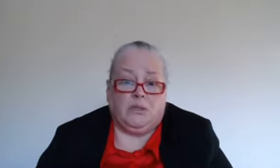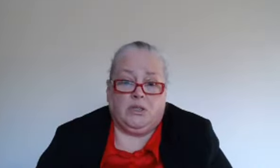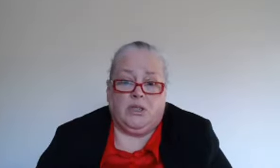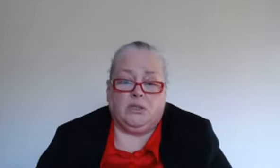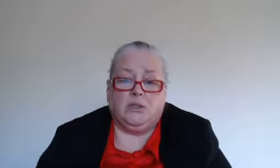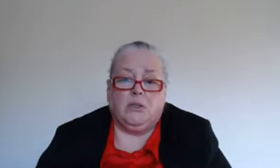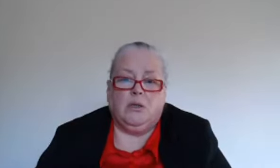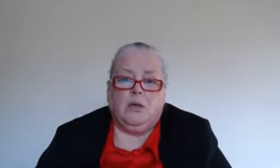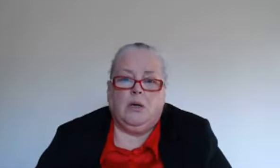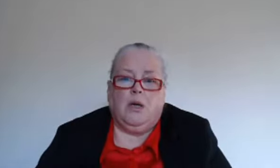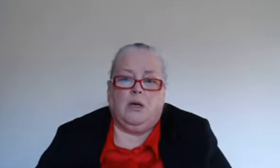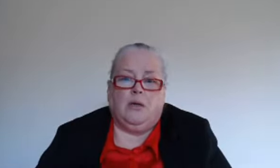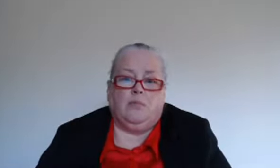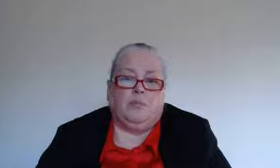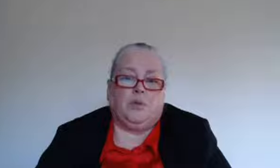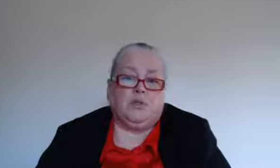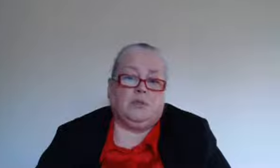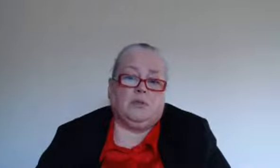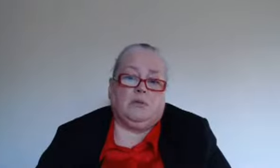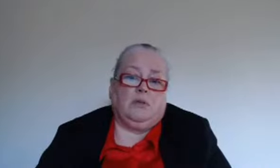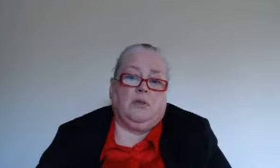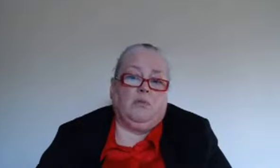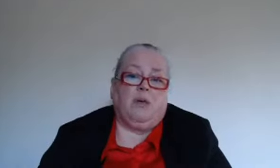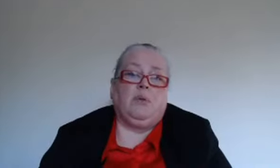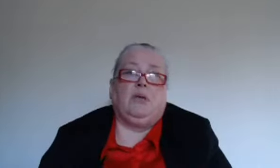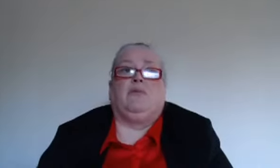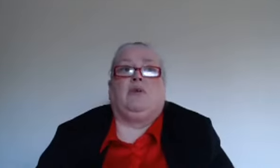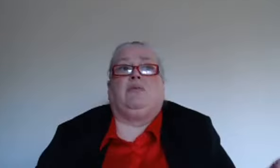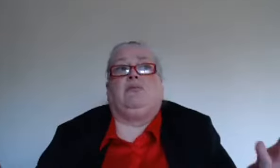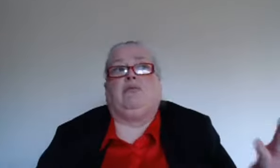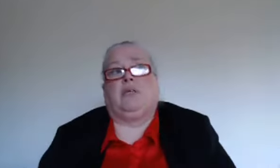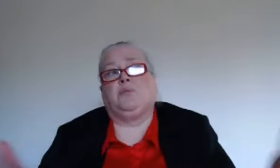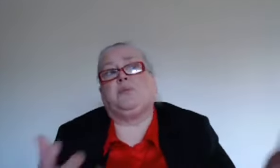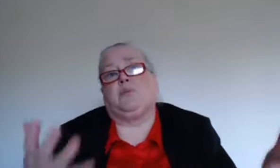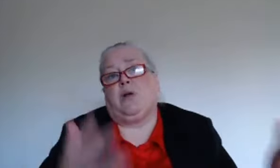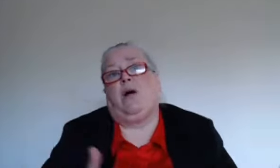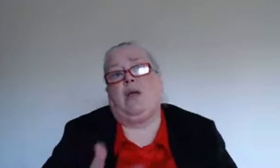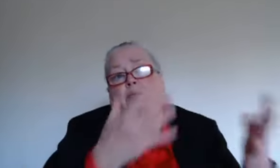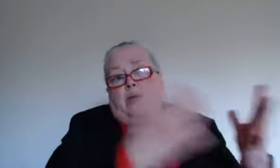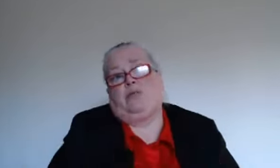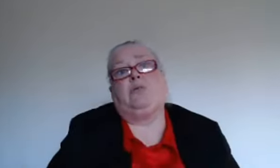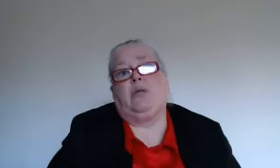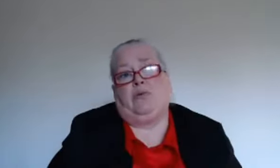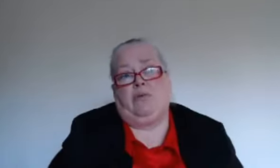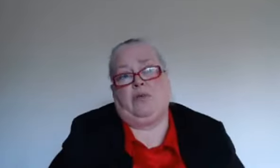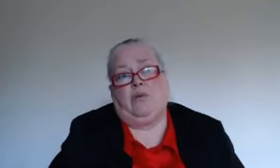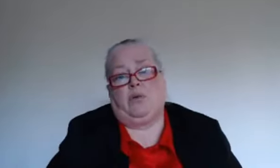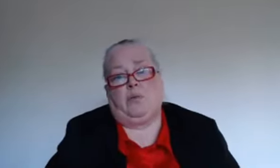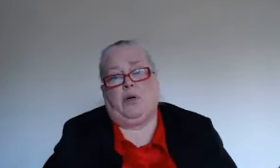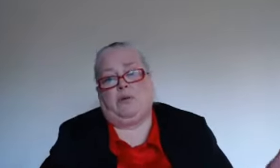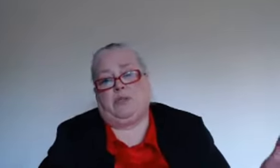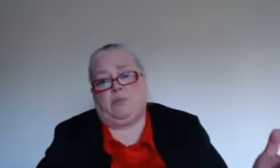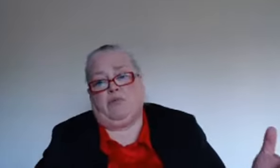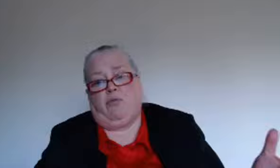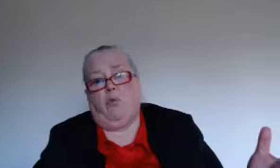to change but you know maybe you've even freed up some time by doing a review of your priorities before